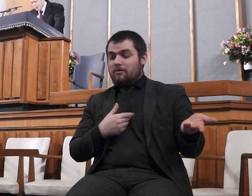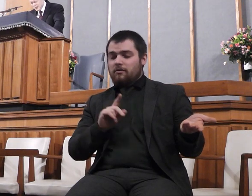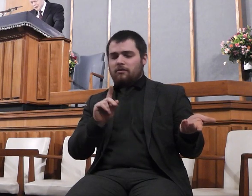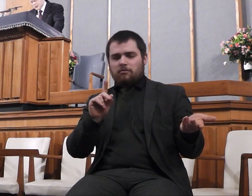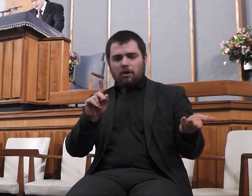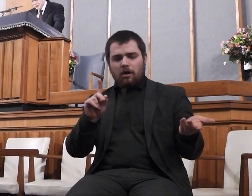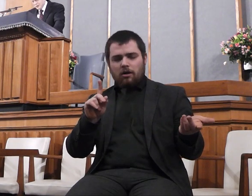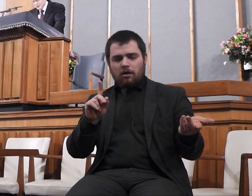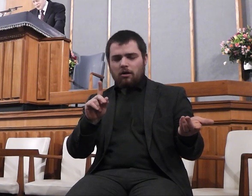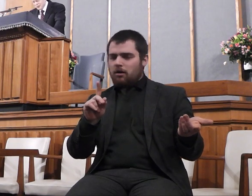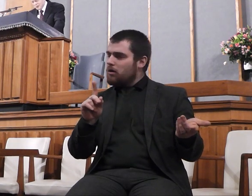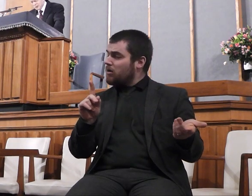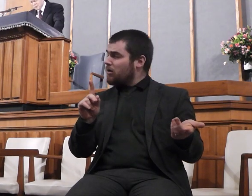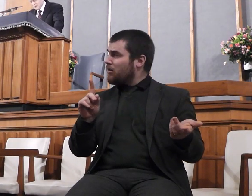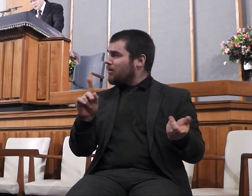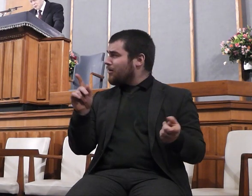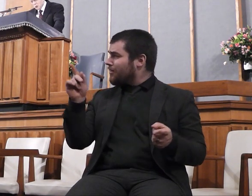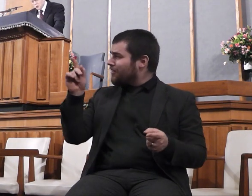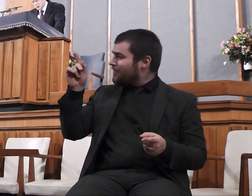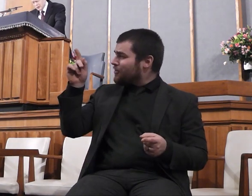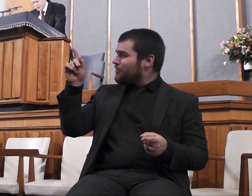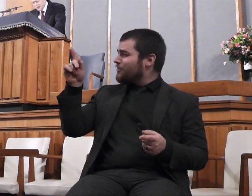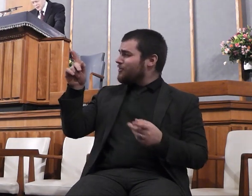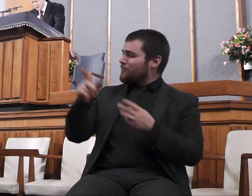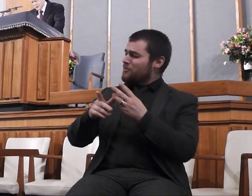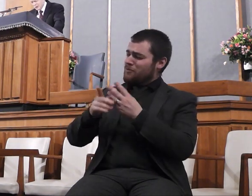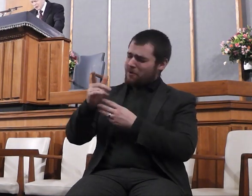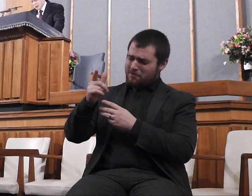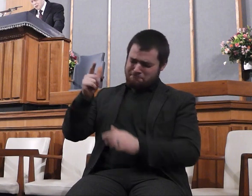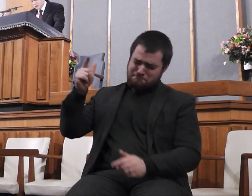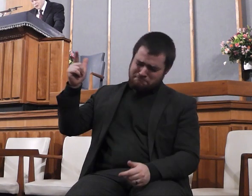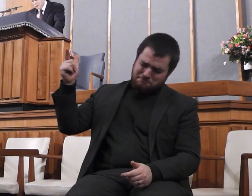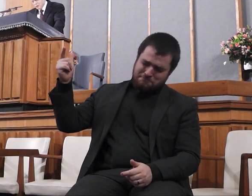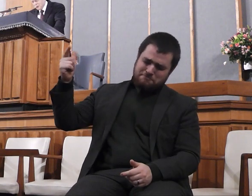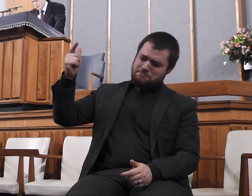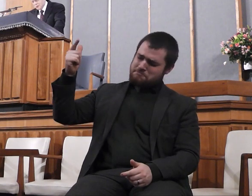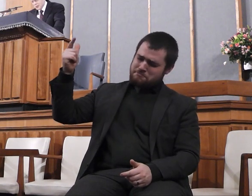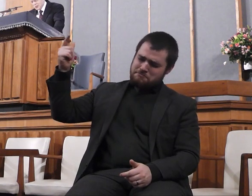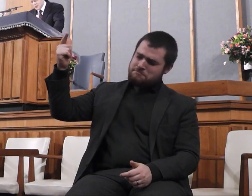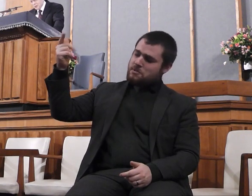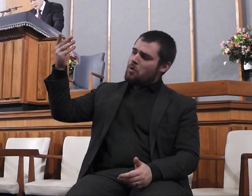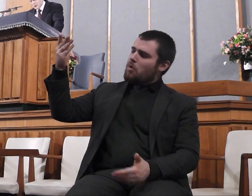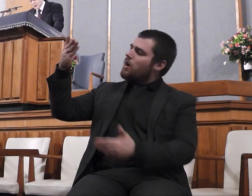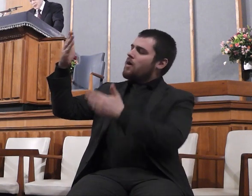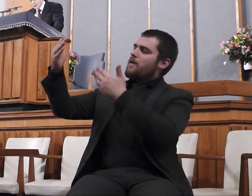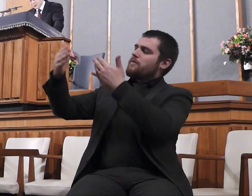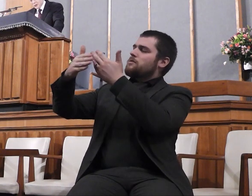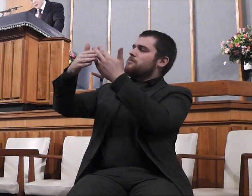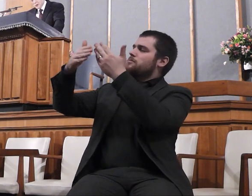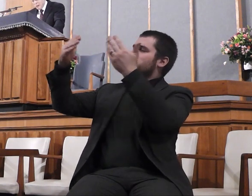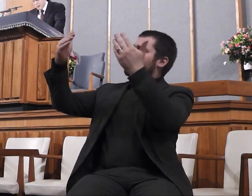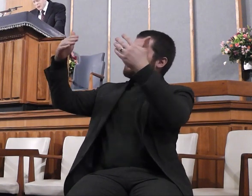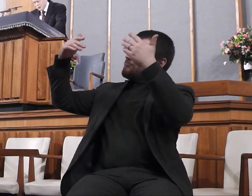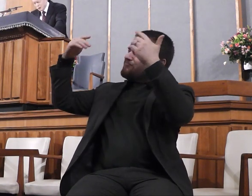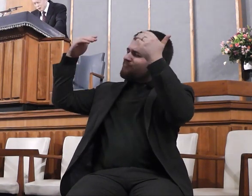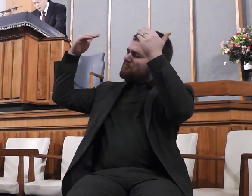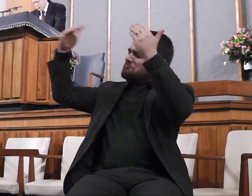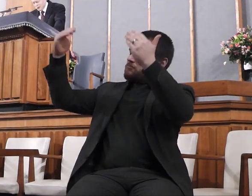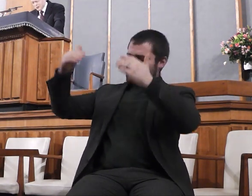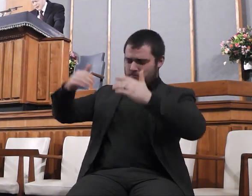prayers can soar above them all into the very throne room of the Most High God. O Lord, O we